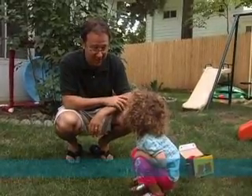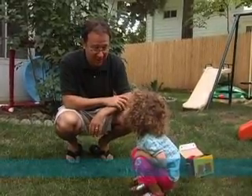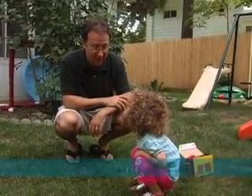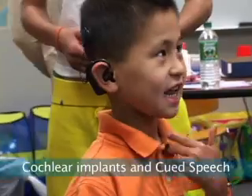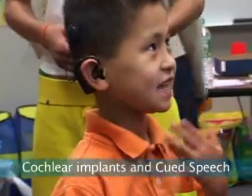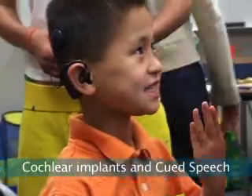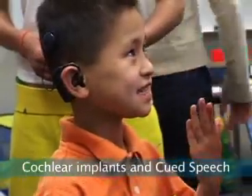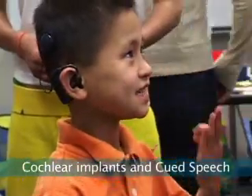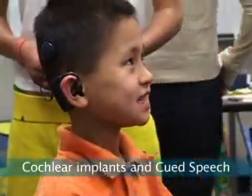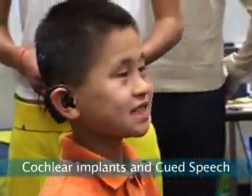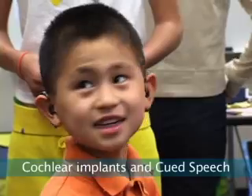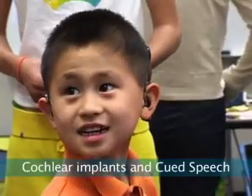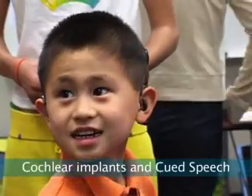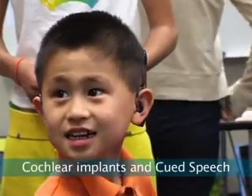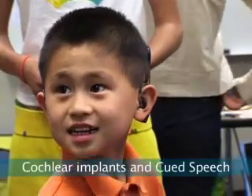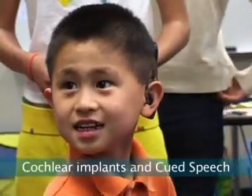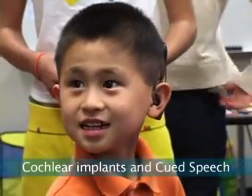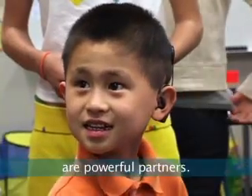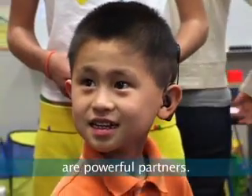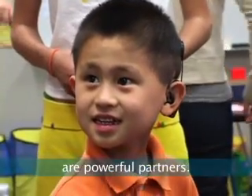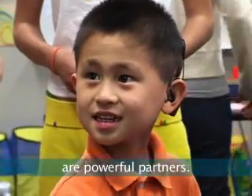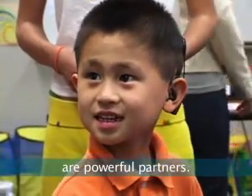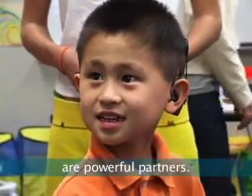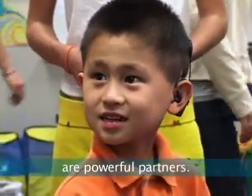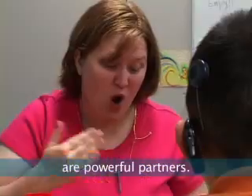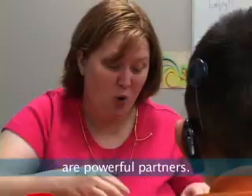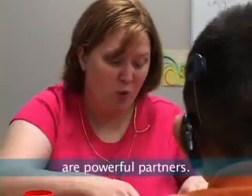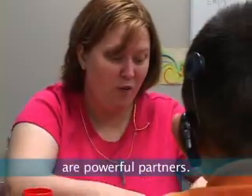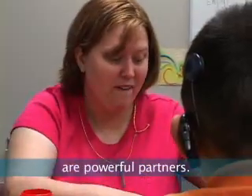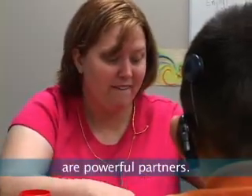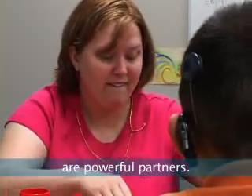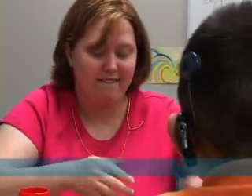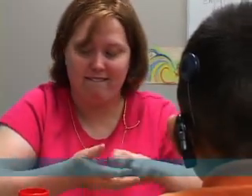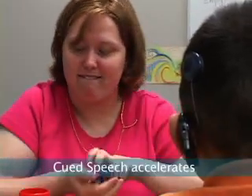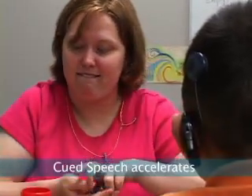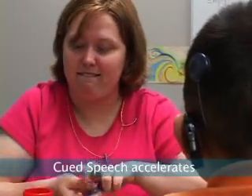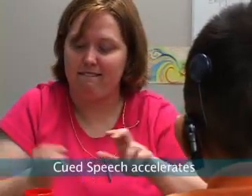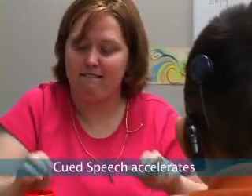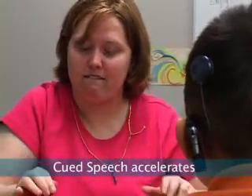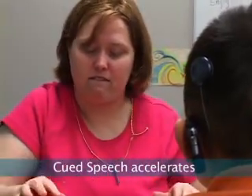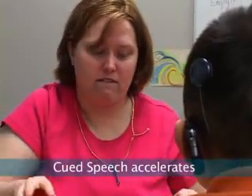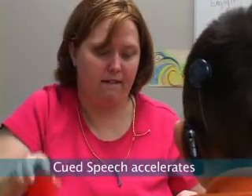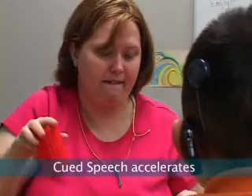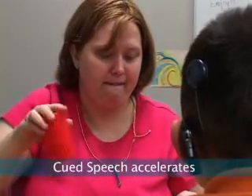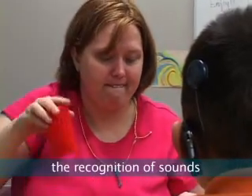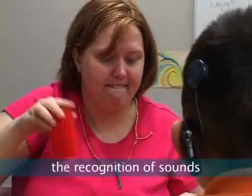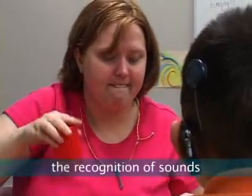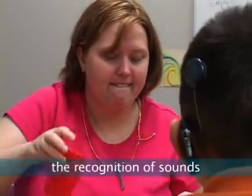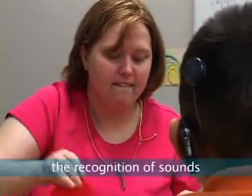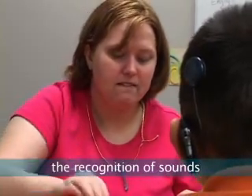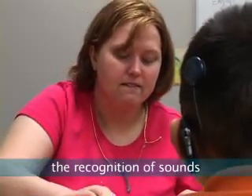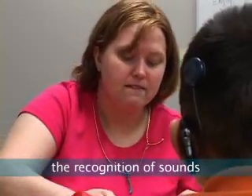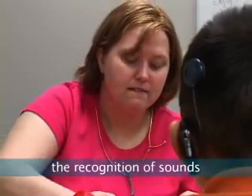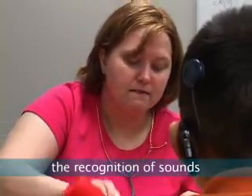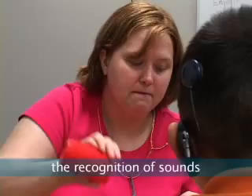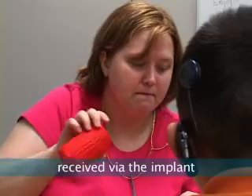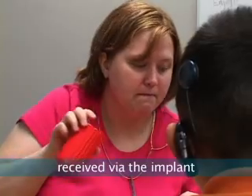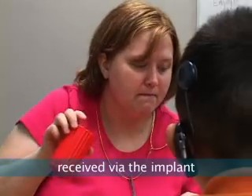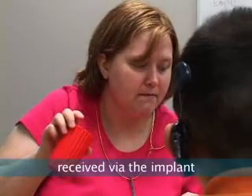Cochlear implants and cued speech are powerful partners. Cued speech accelerates the recognition of sounds received